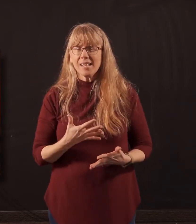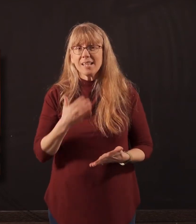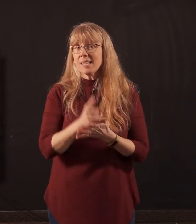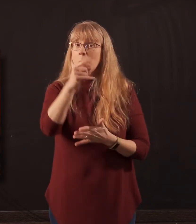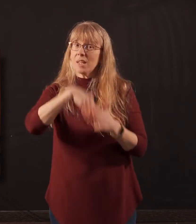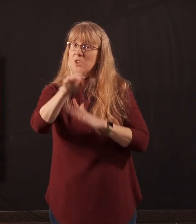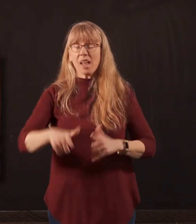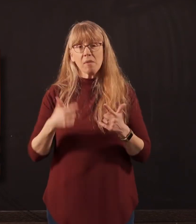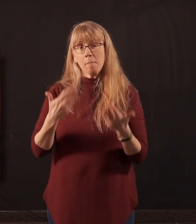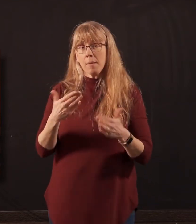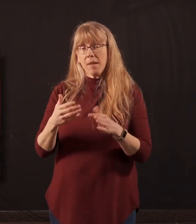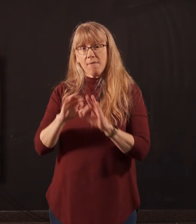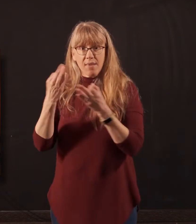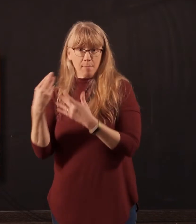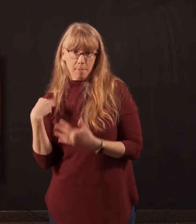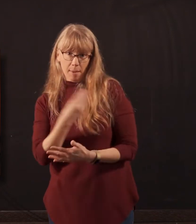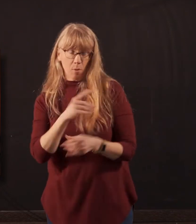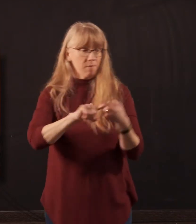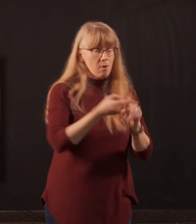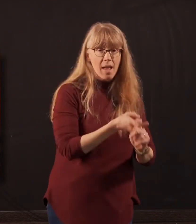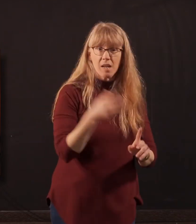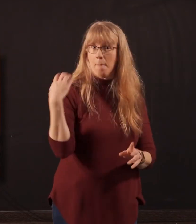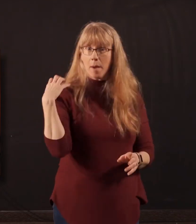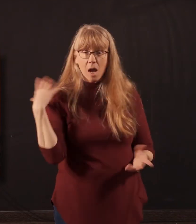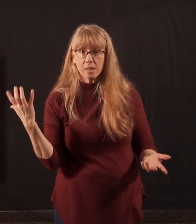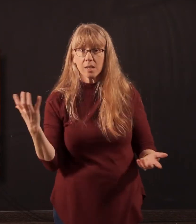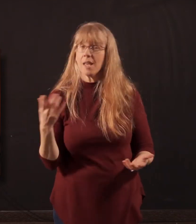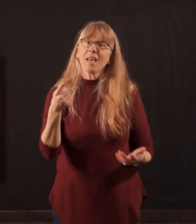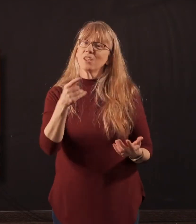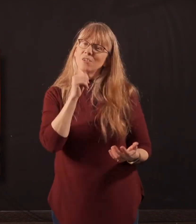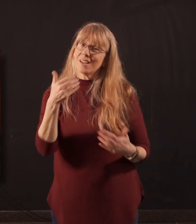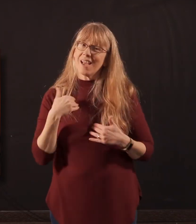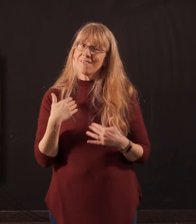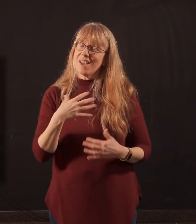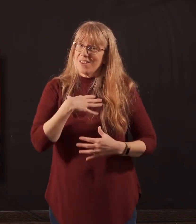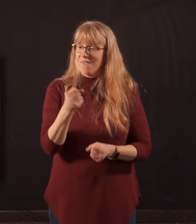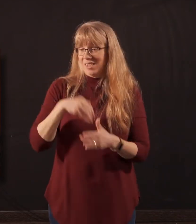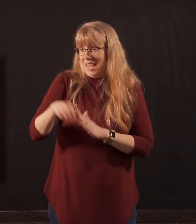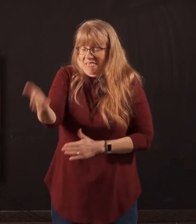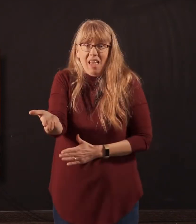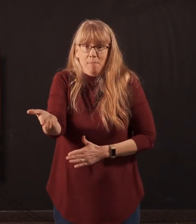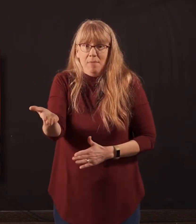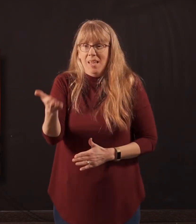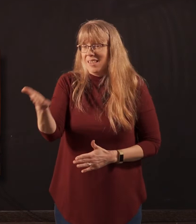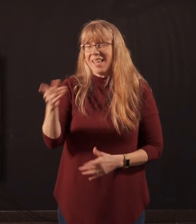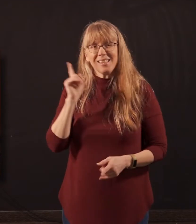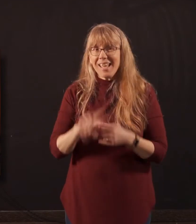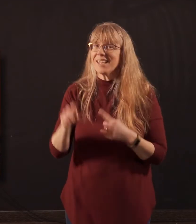Maybe a family member. Maybe a friend or a boss. And you lack confidence in them because they just can't seem to keep